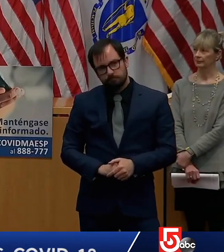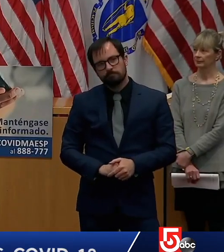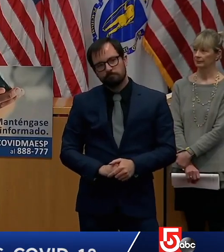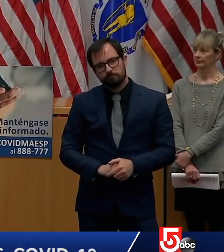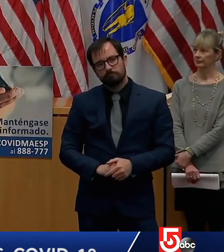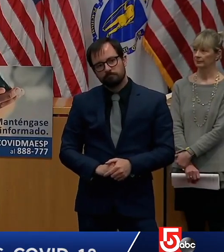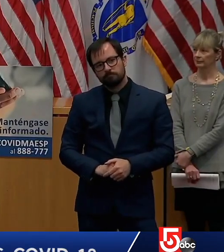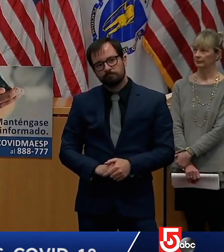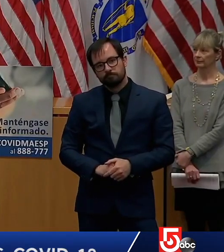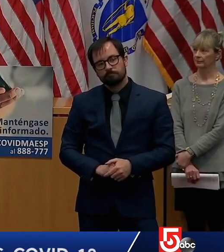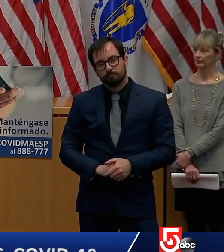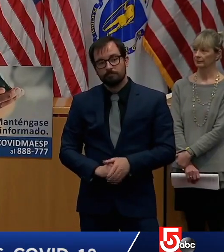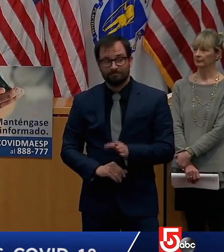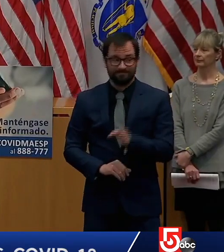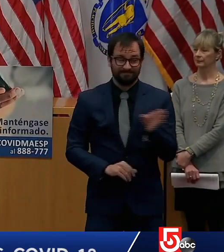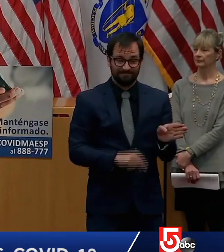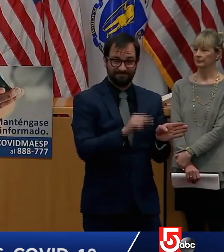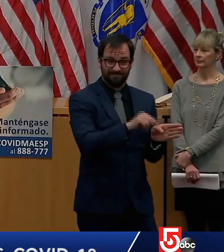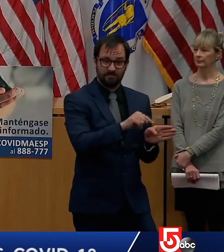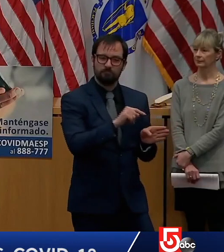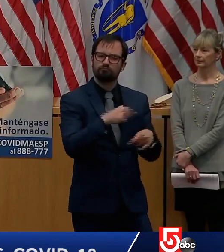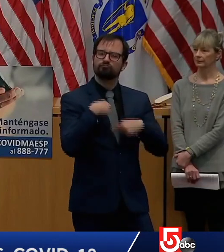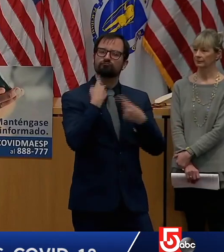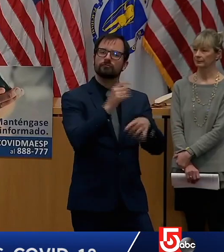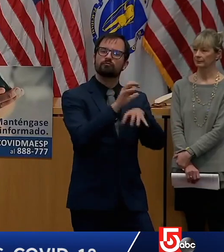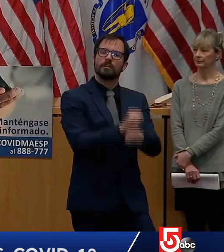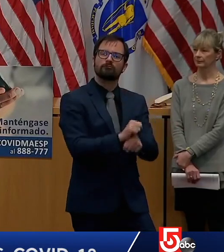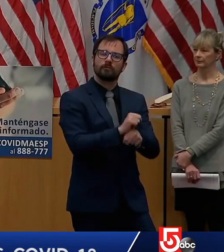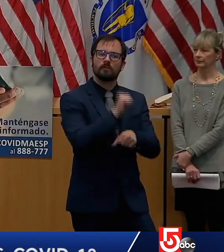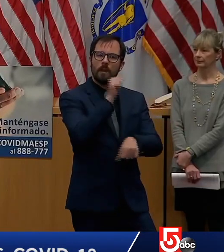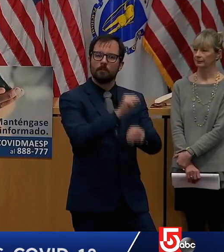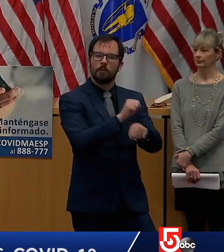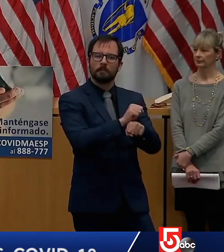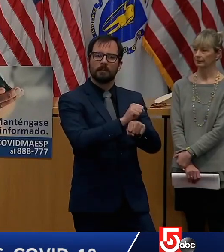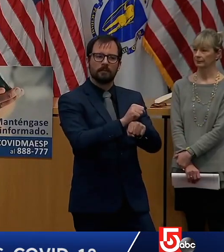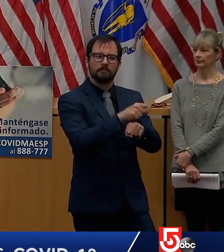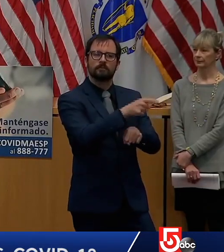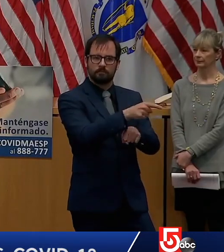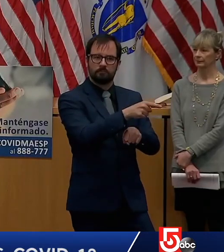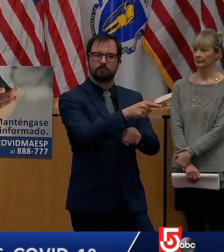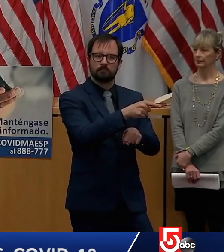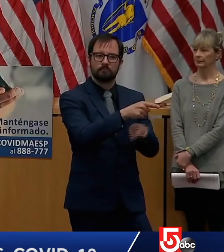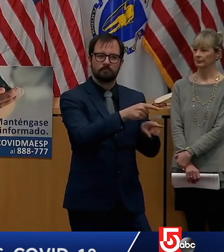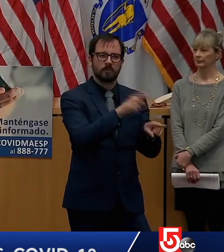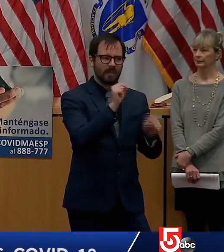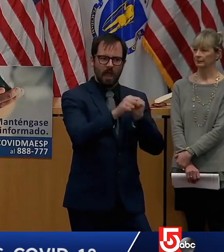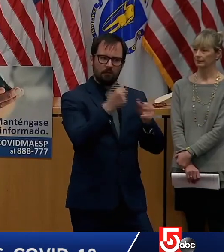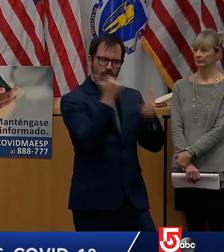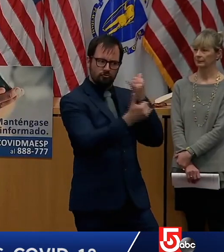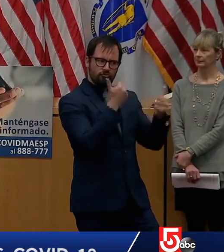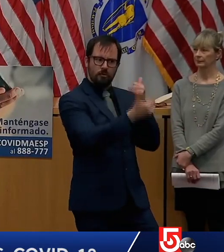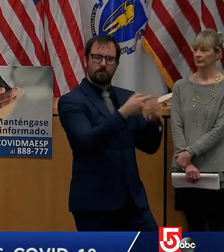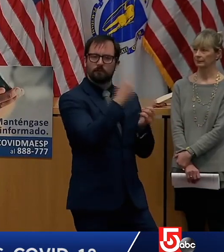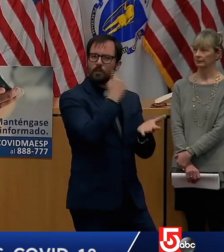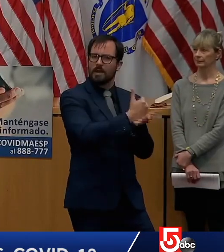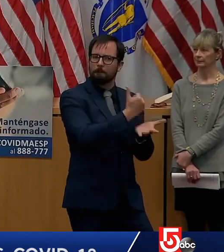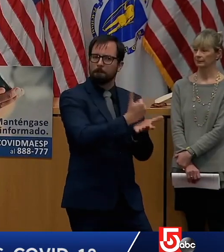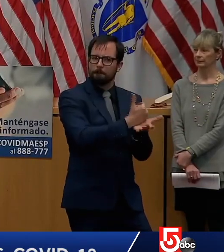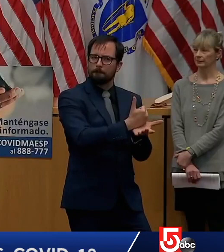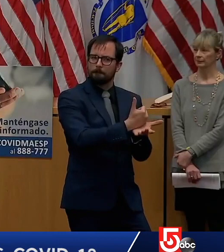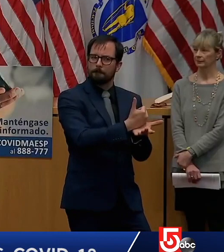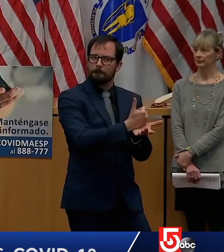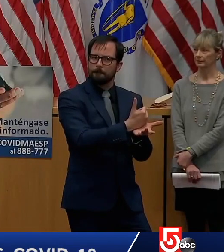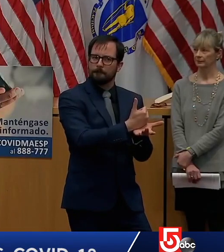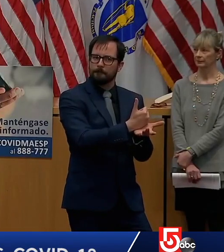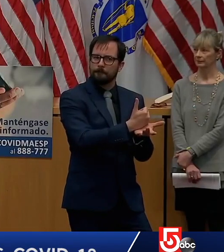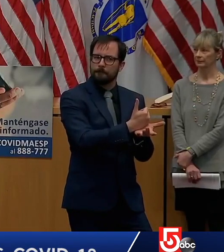center connecting with applicants every day to help them through the process and have our daily town halls in english and spanish that have been